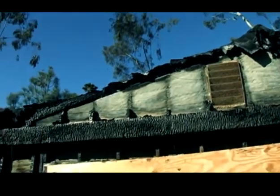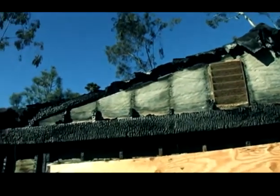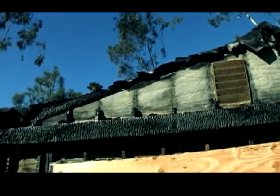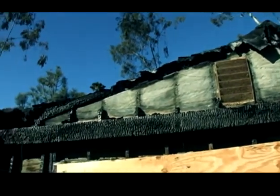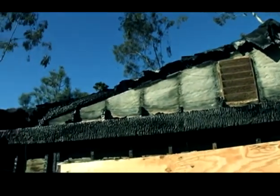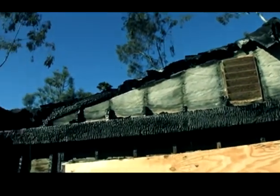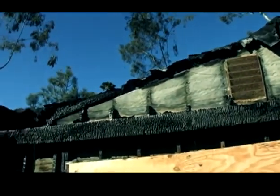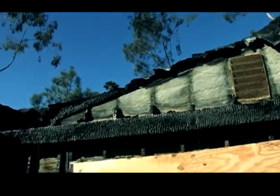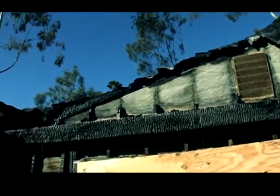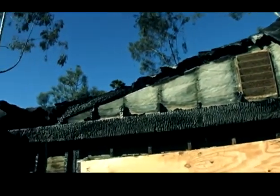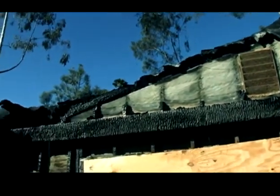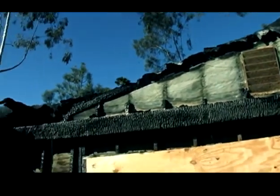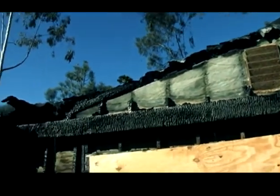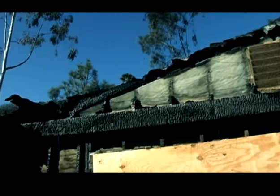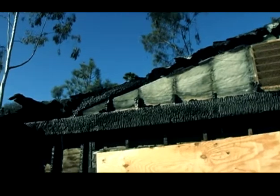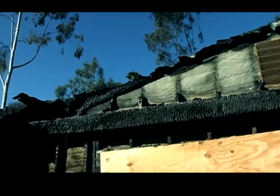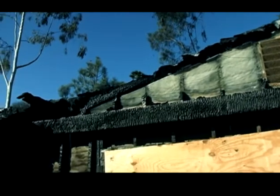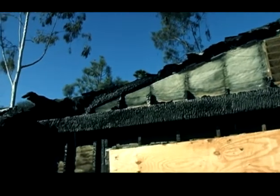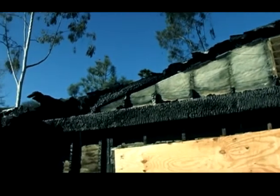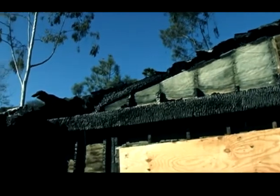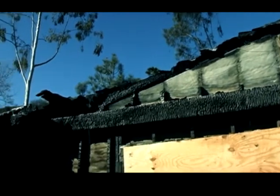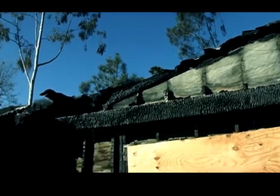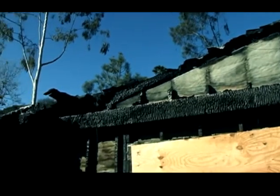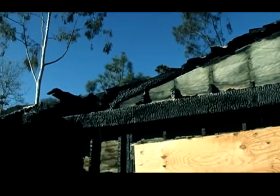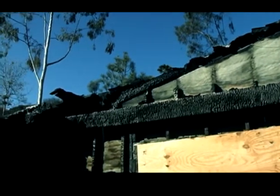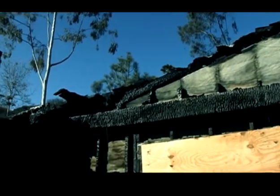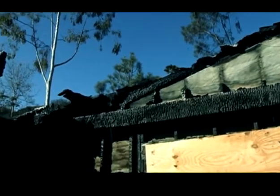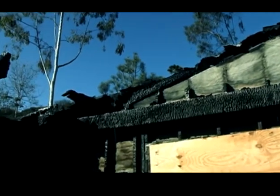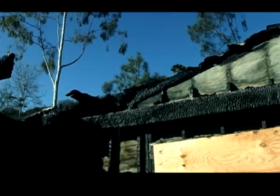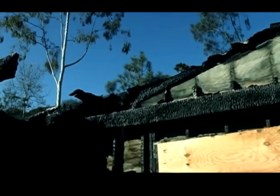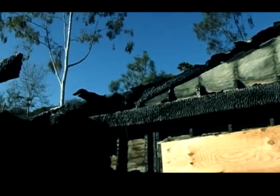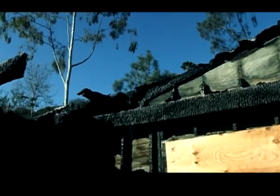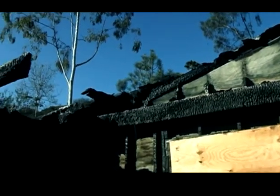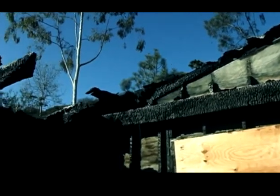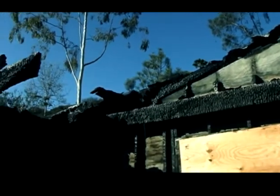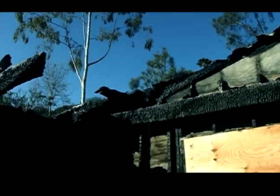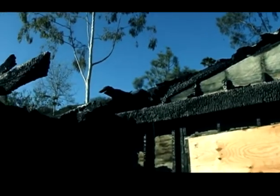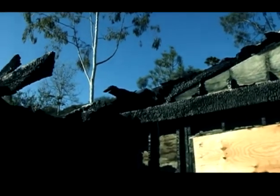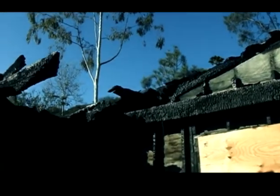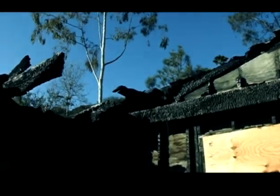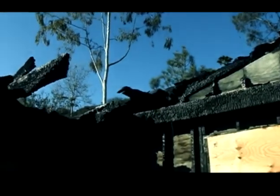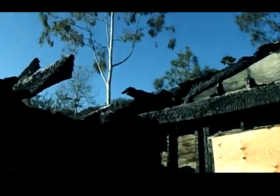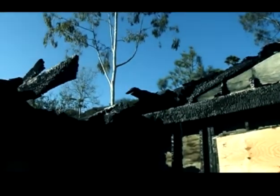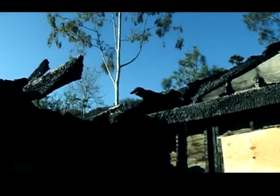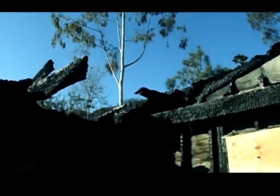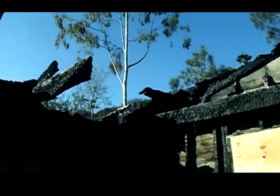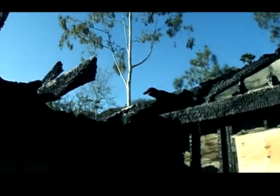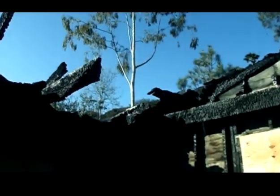Then we finally had the chance to fly home and the next morning we came here and